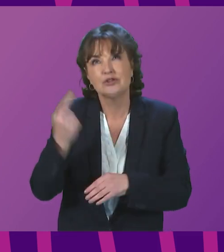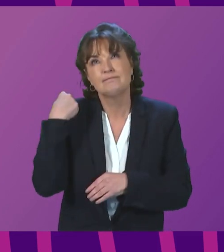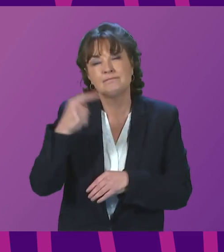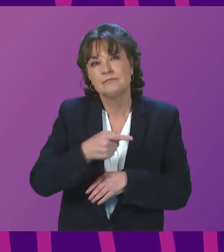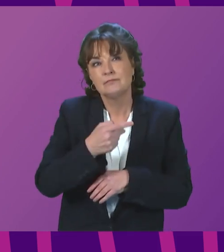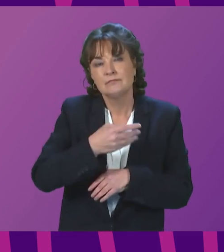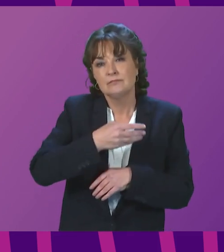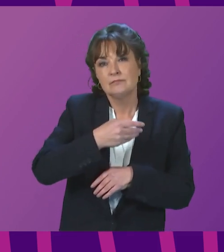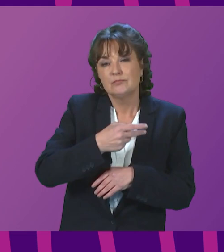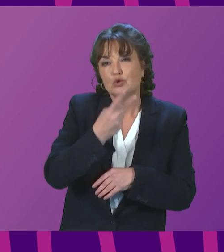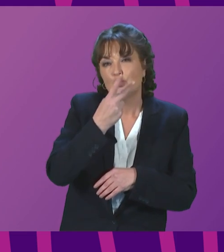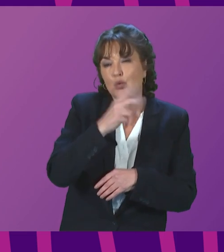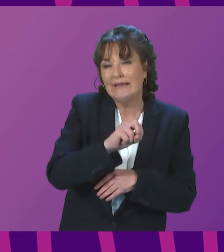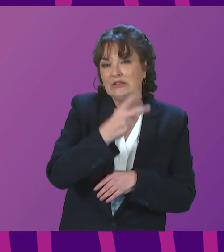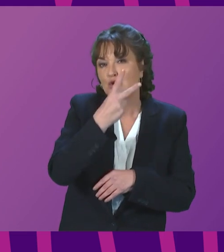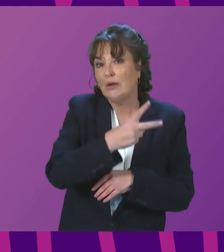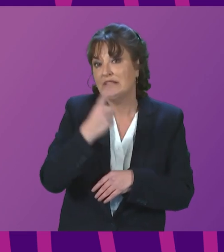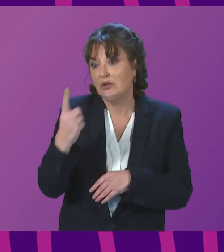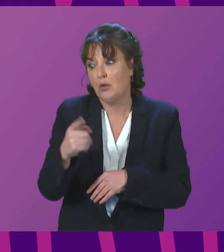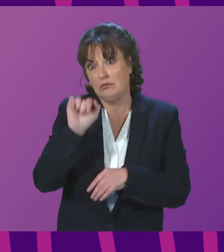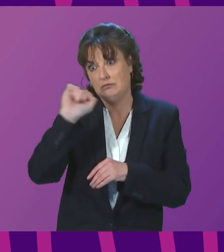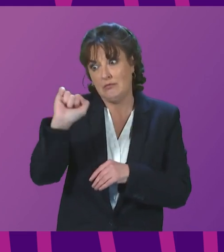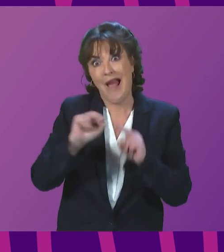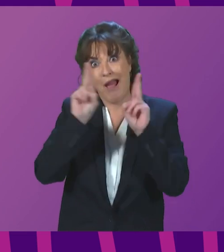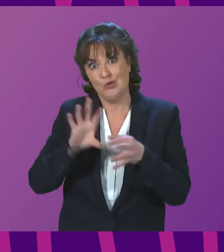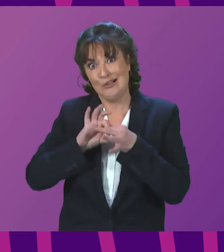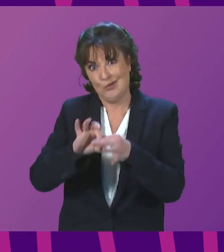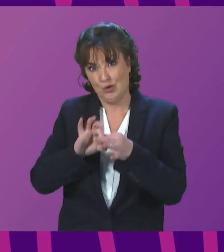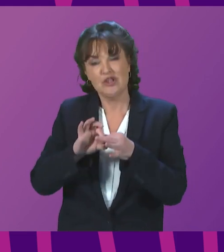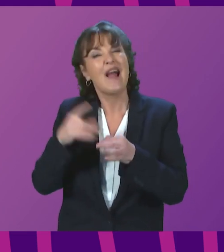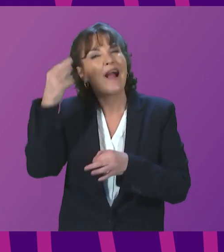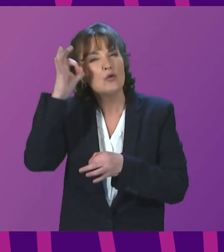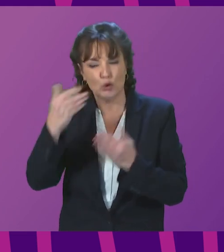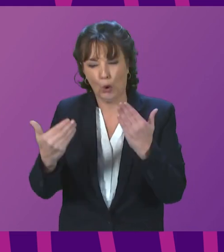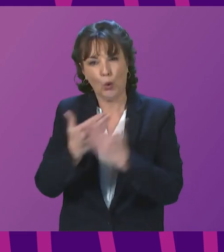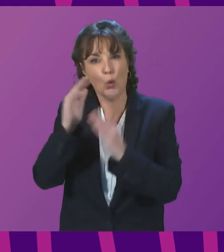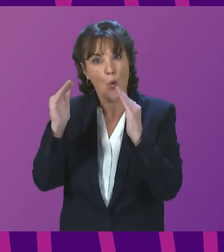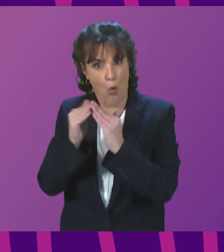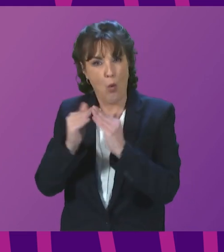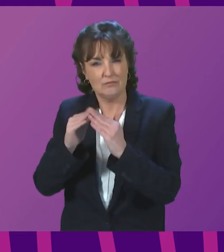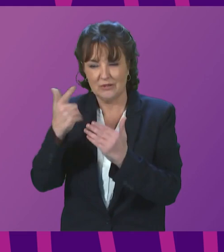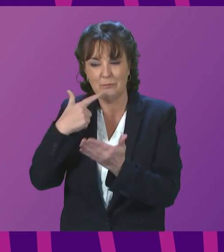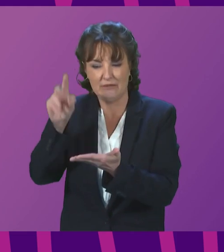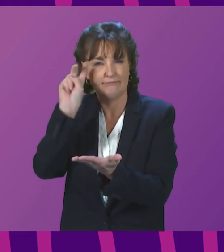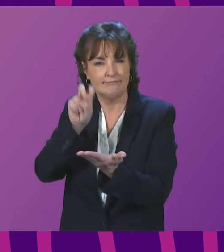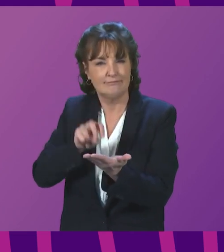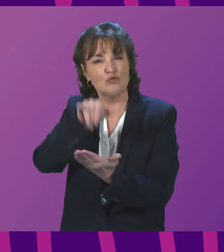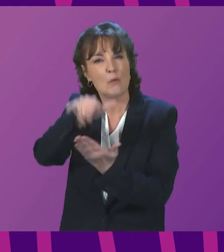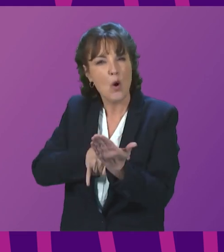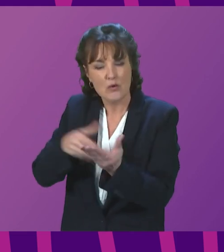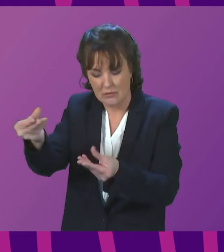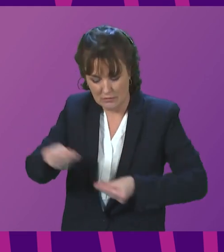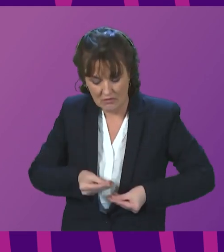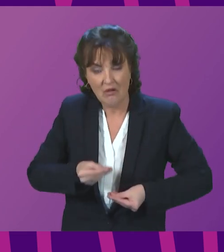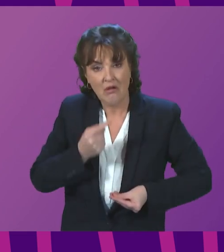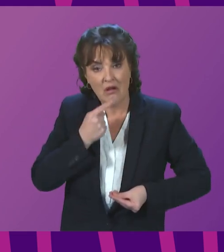95 per cent of new-built homes delivered by housing associations and councils where information was returned on housing for varying